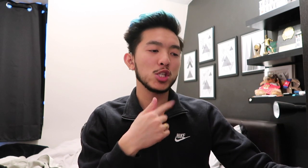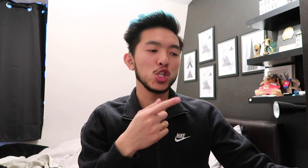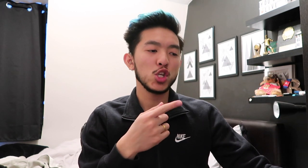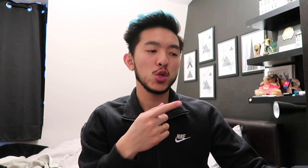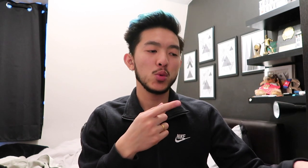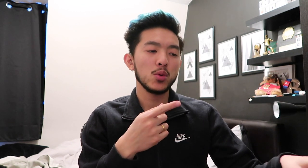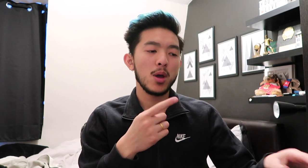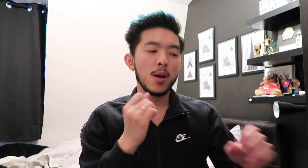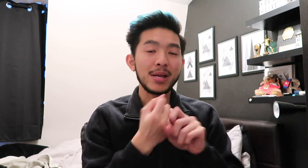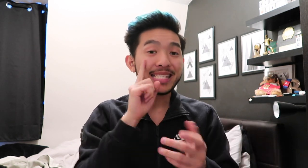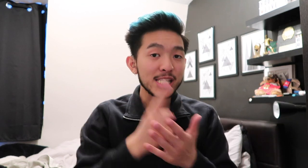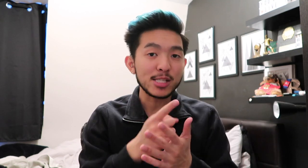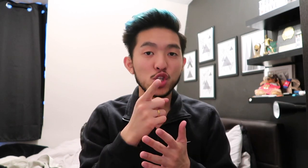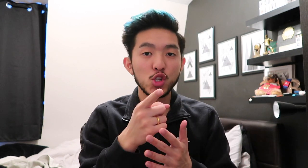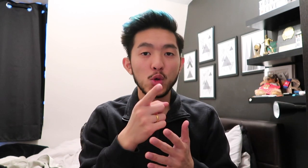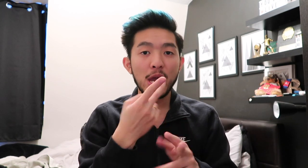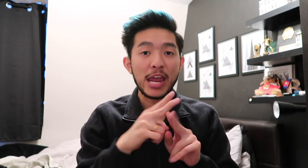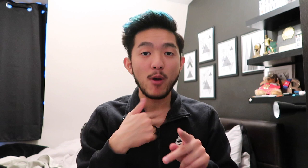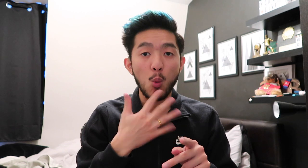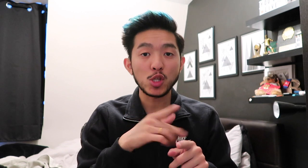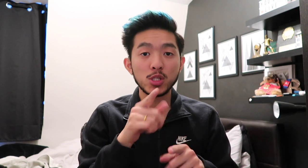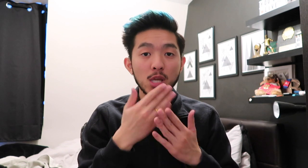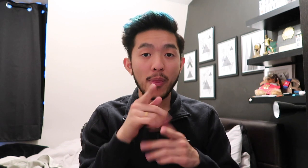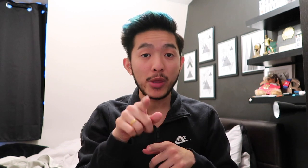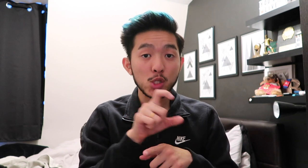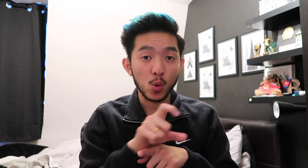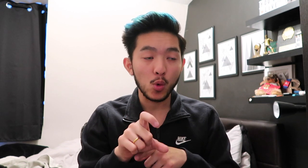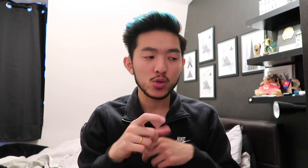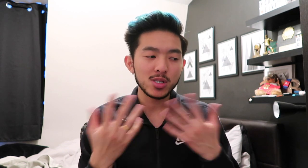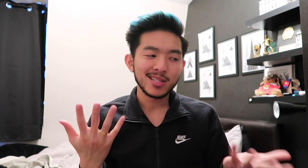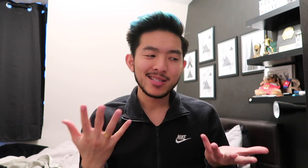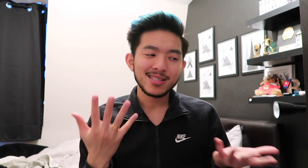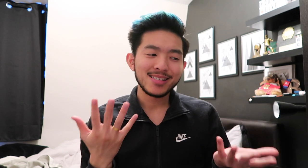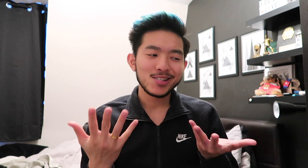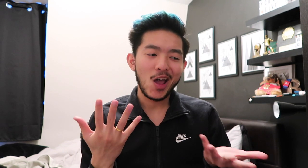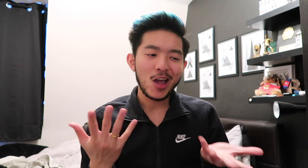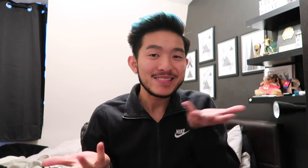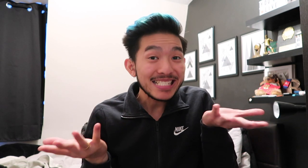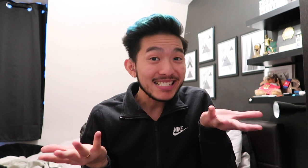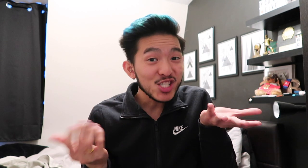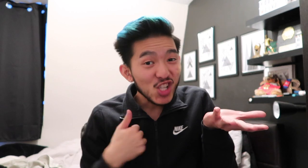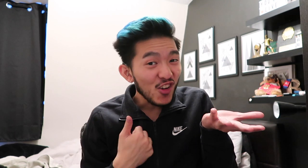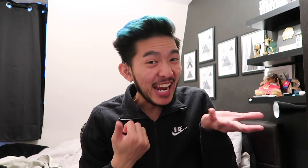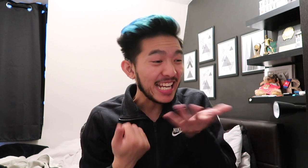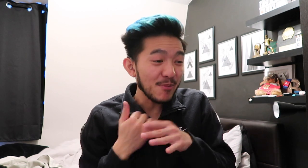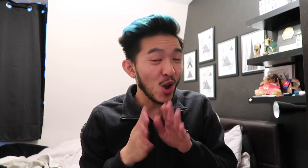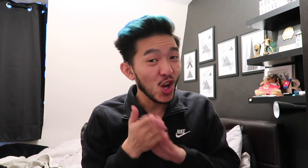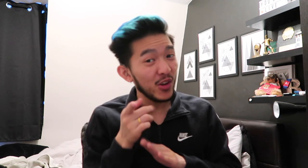too much decision to do if I want to send this course. Sorry, I'm not doing